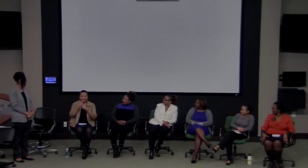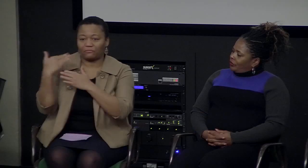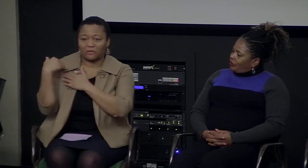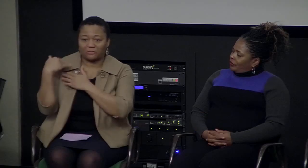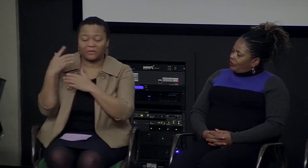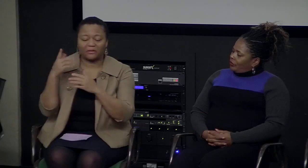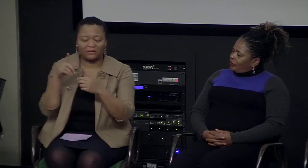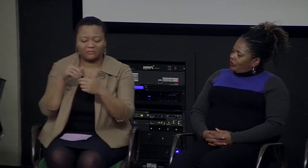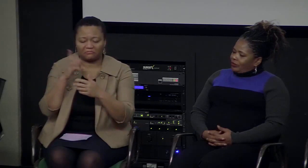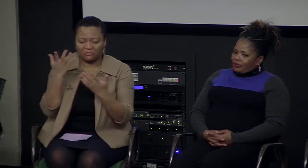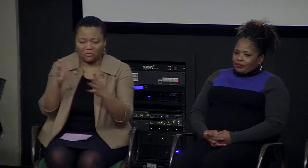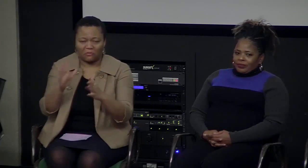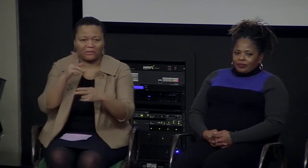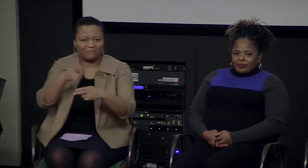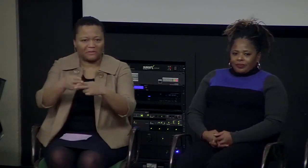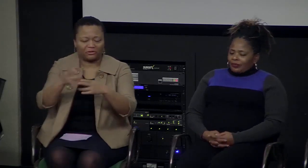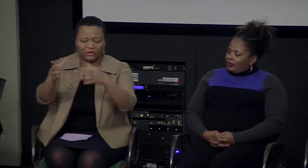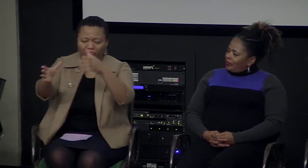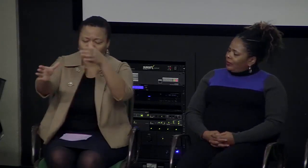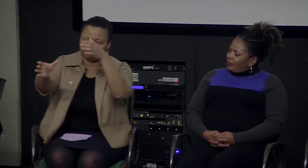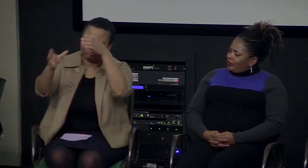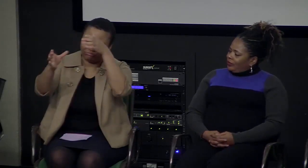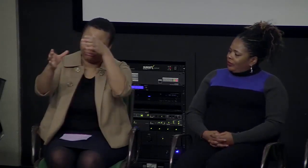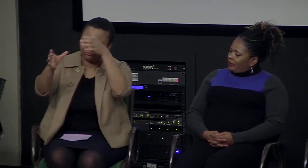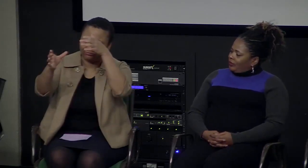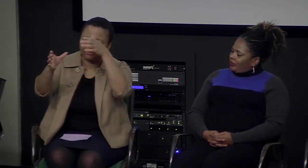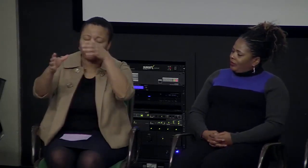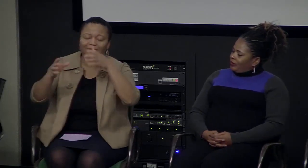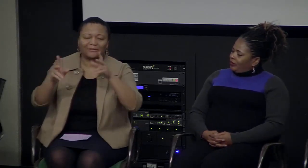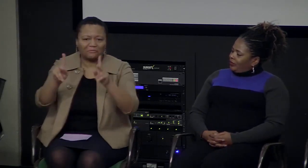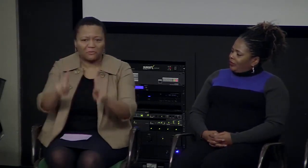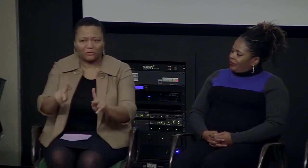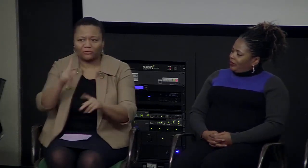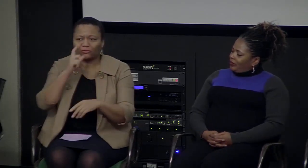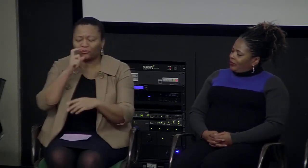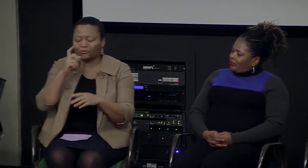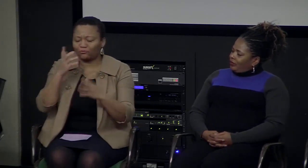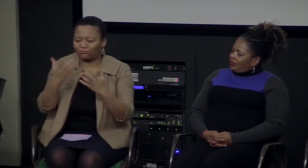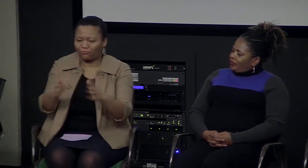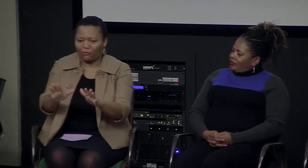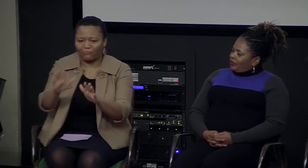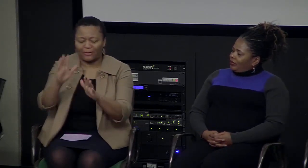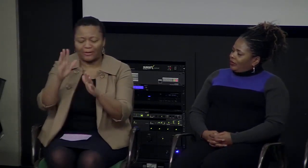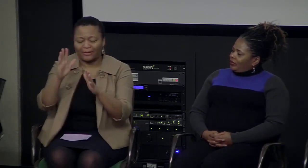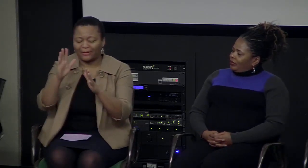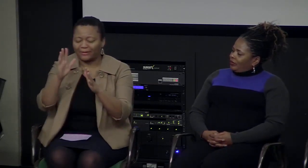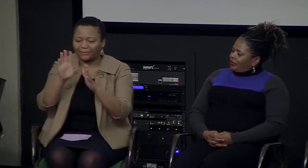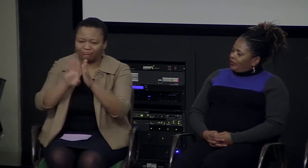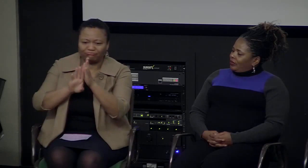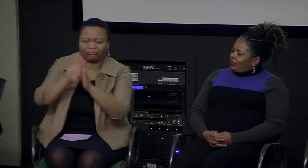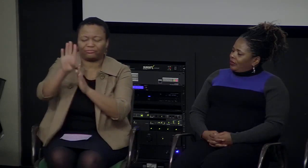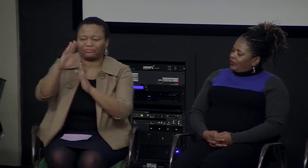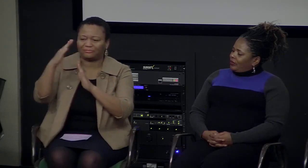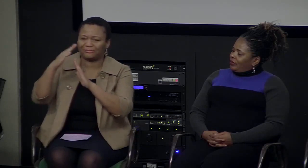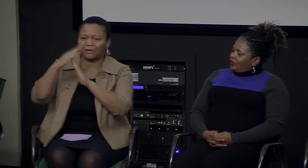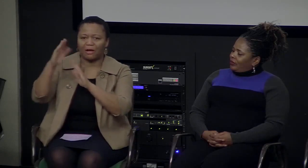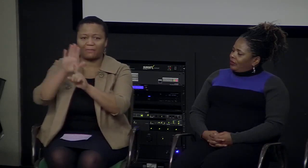So sure. We did use liaisons and to us these were people who had a lot of knowledge in a particular area. They